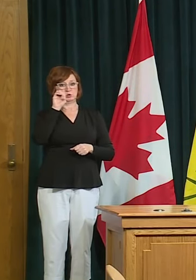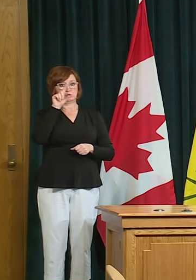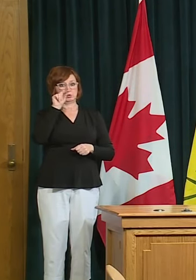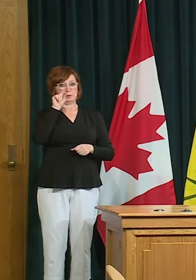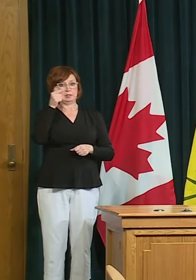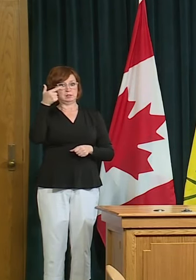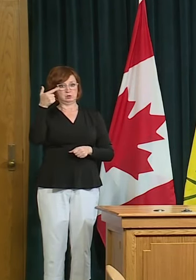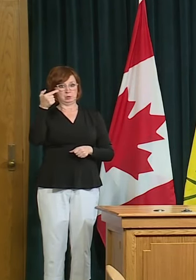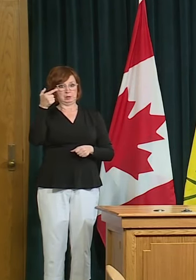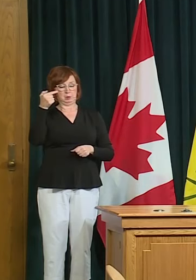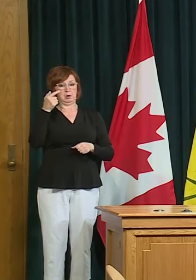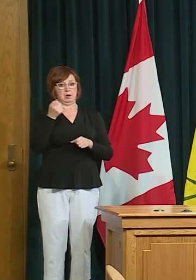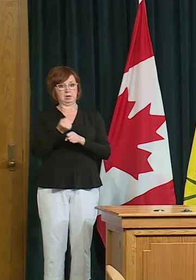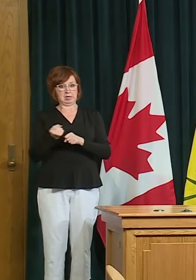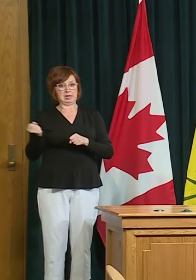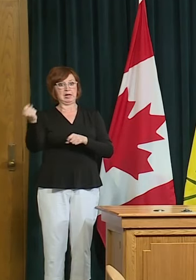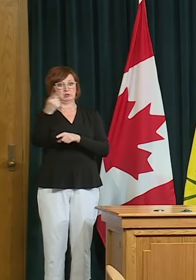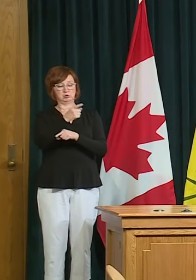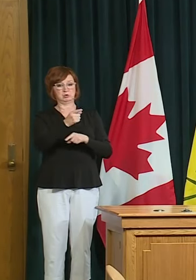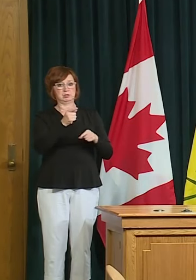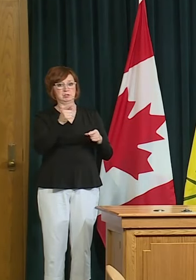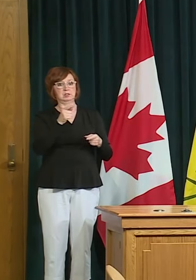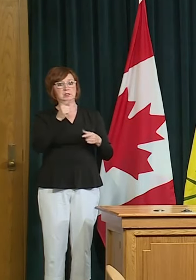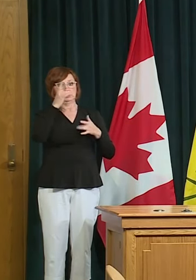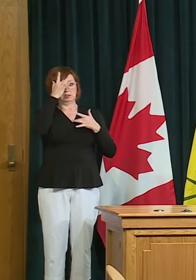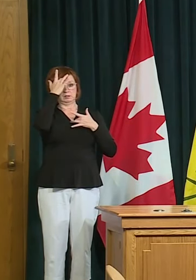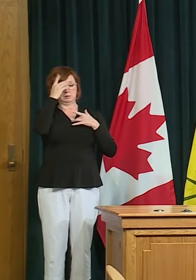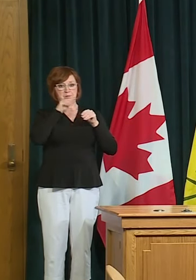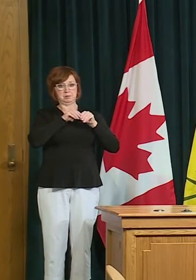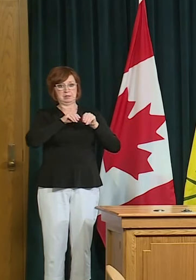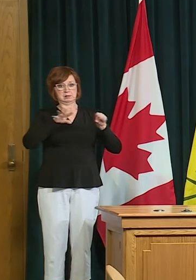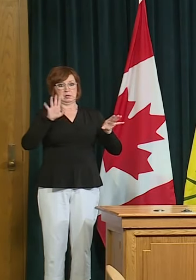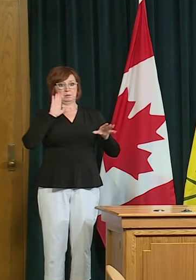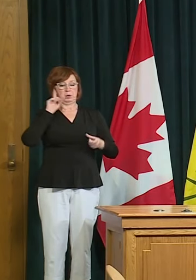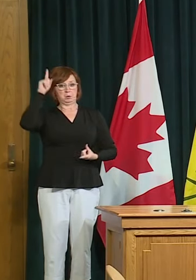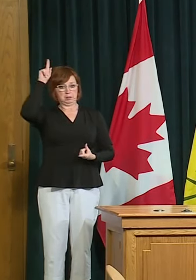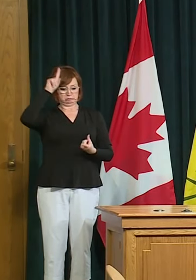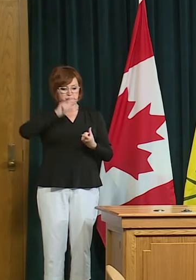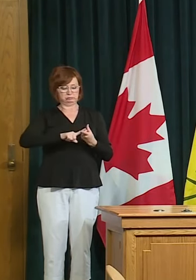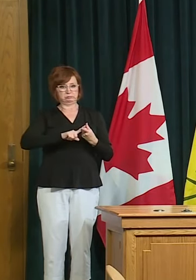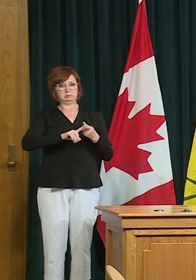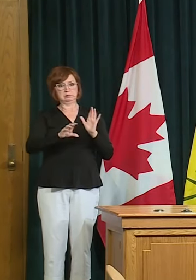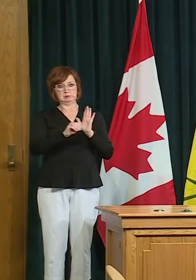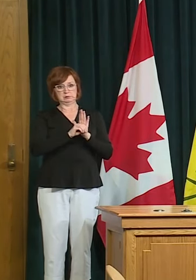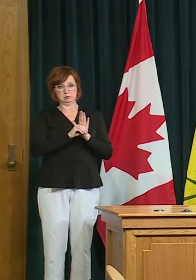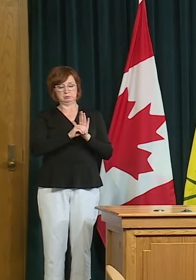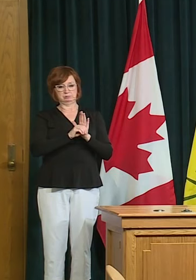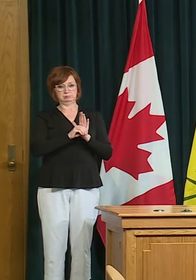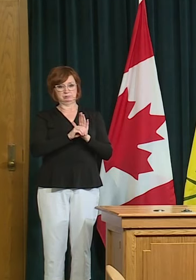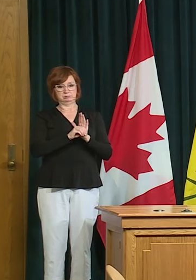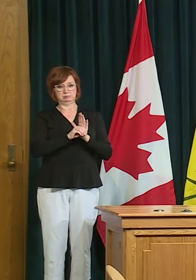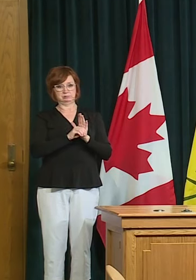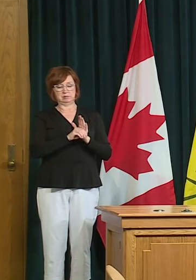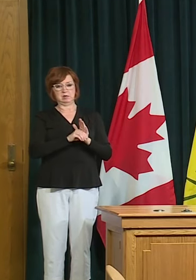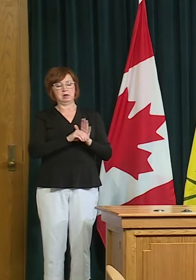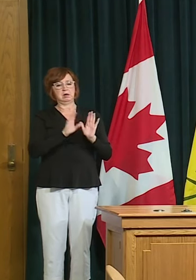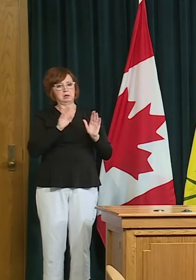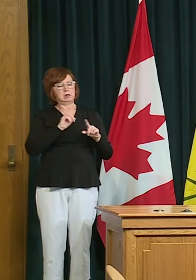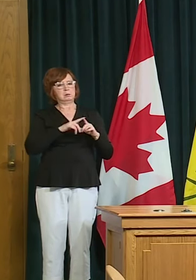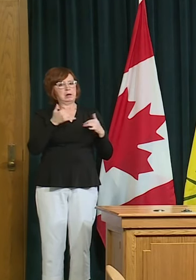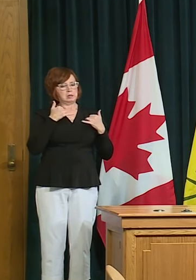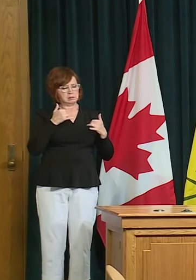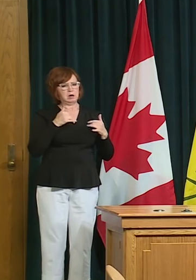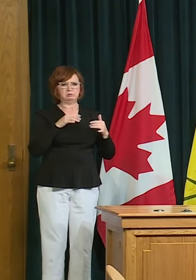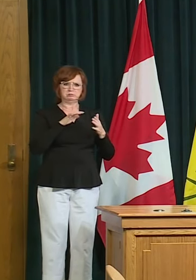where there's a compelling reason to get together because that as human beings we always do we get together when there's joy or